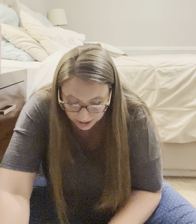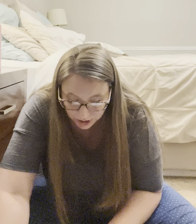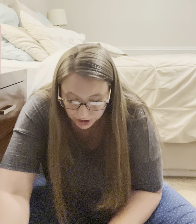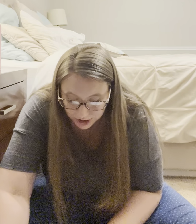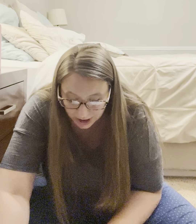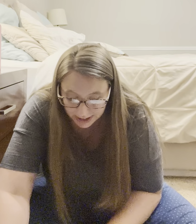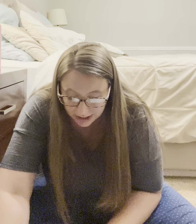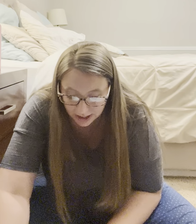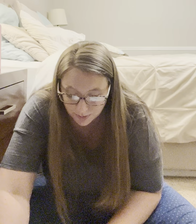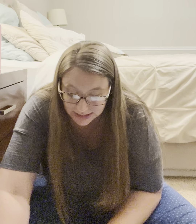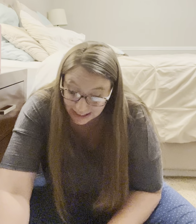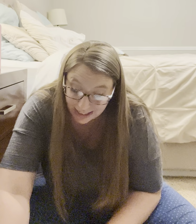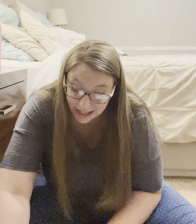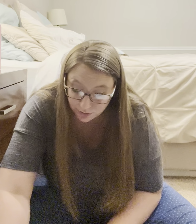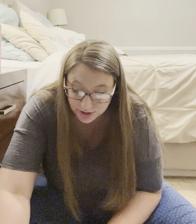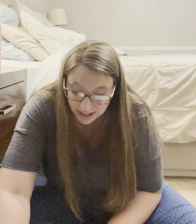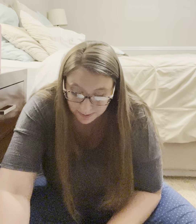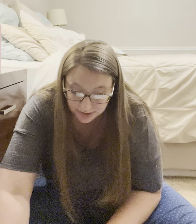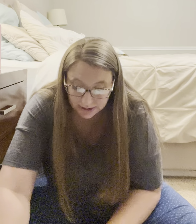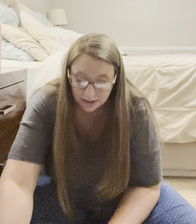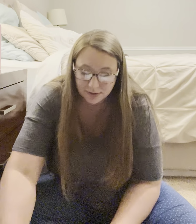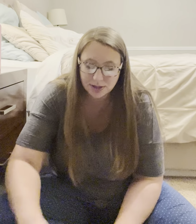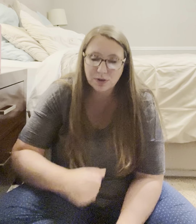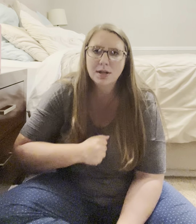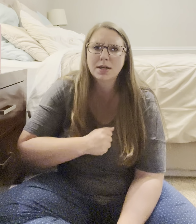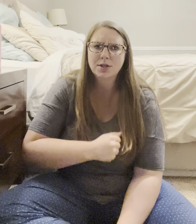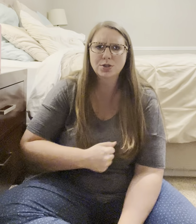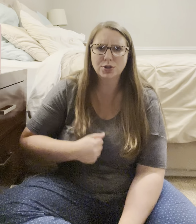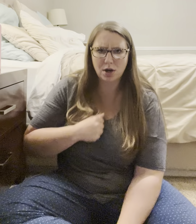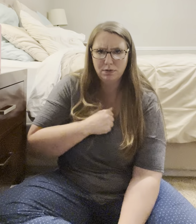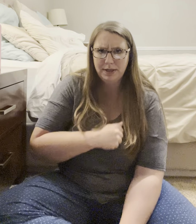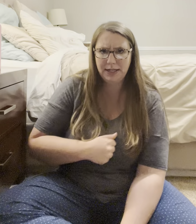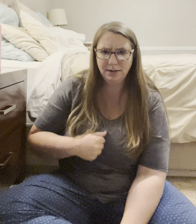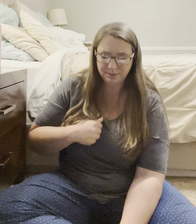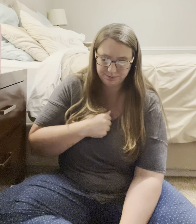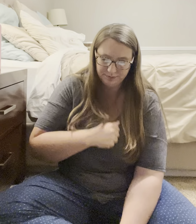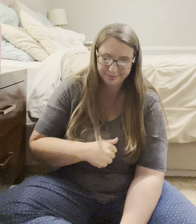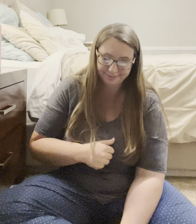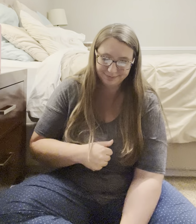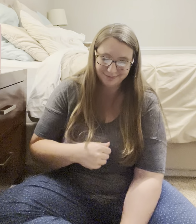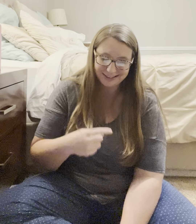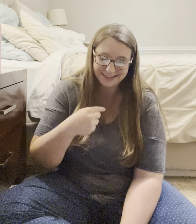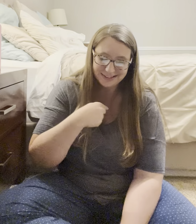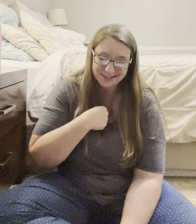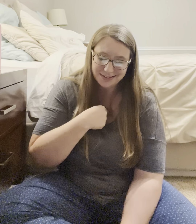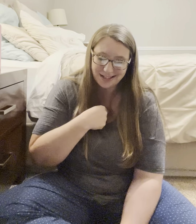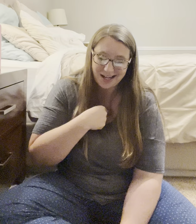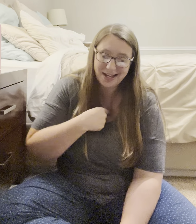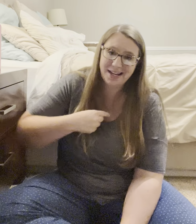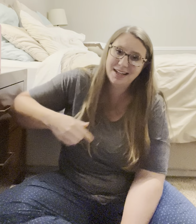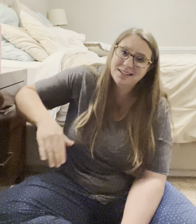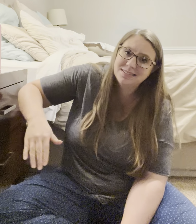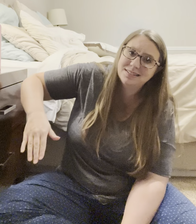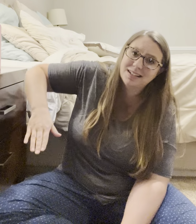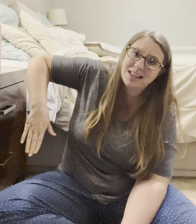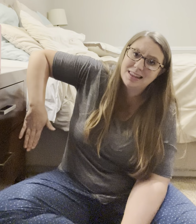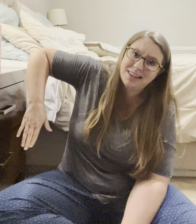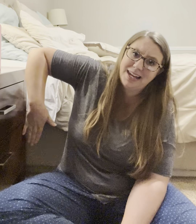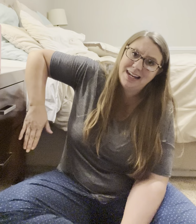Sorry. I was late. I overslept. Okay. So, sorry. I late.